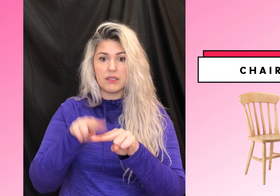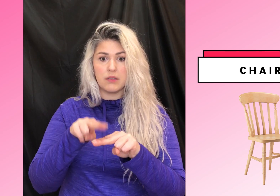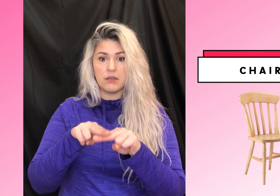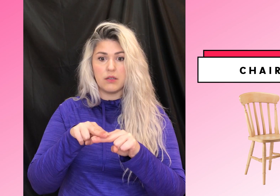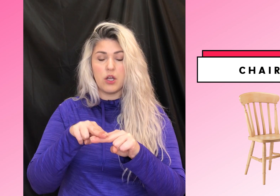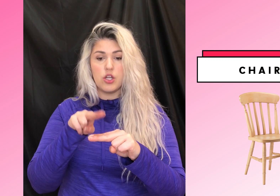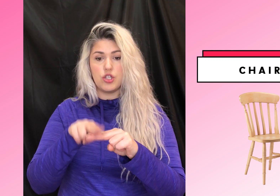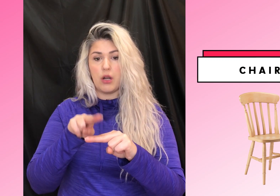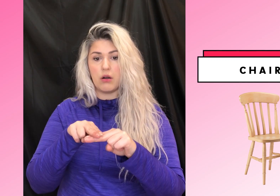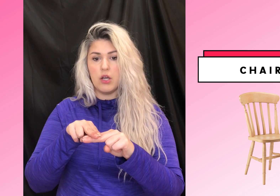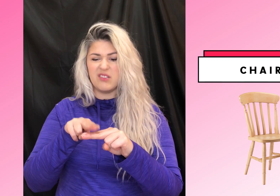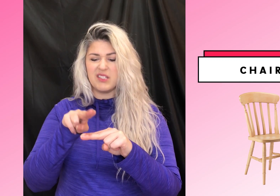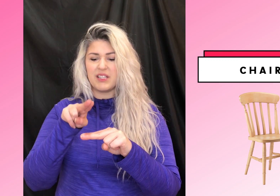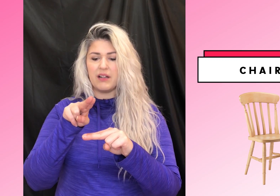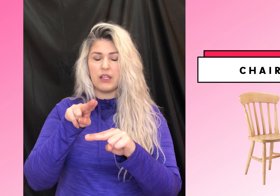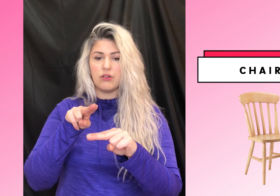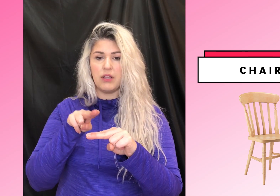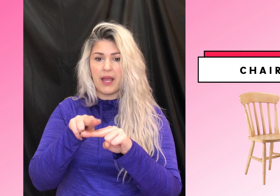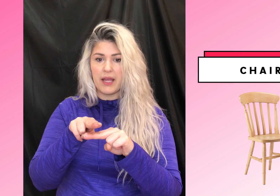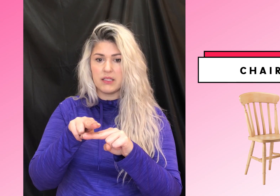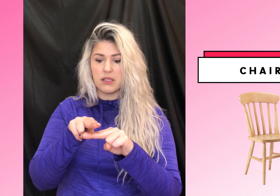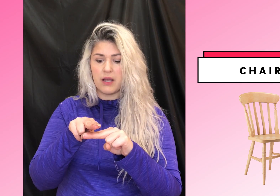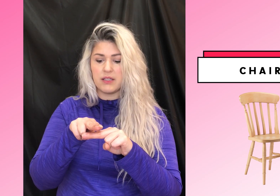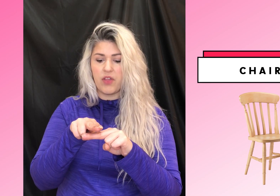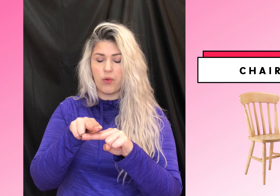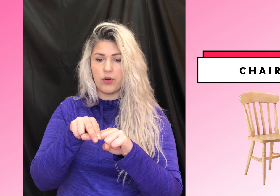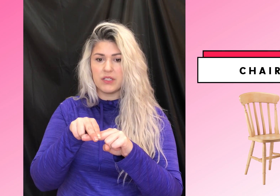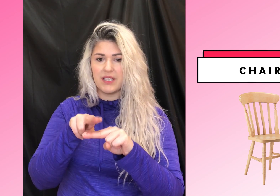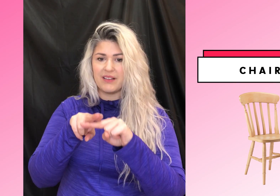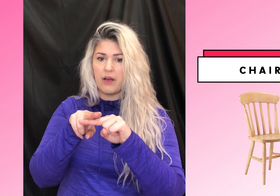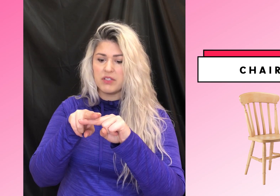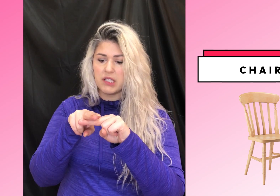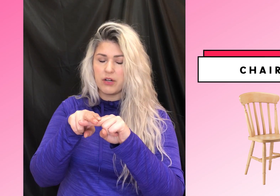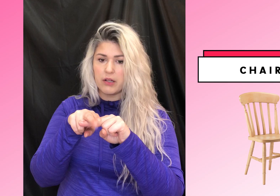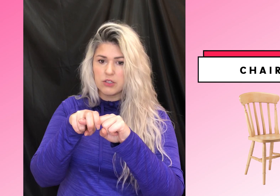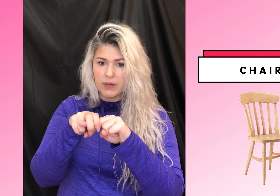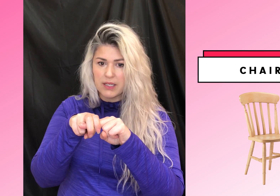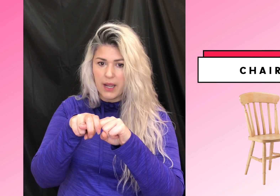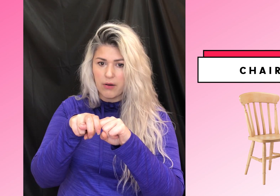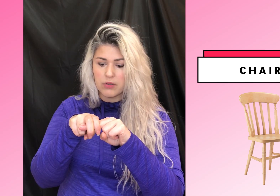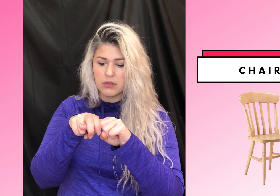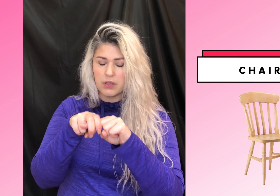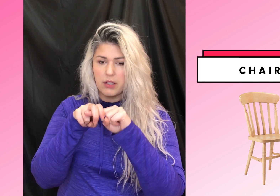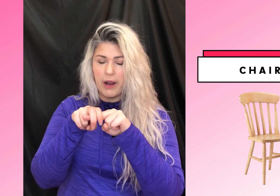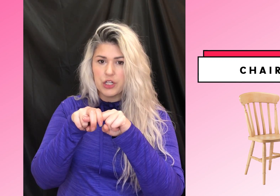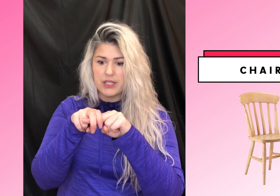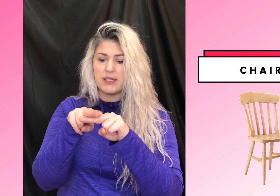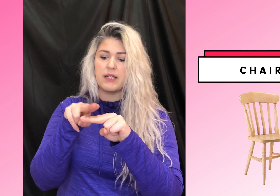chair. So this is kind of like your legs as if they were going to sit. Obviously they're not swinging down. Like you're actually sitting